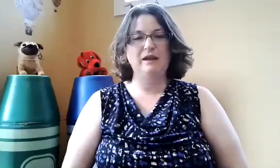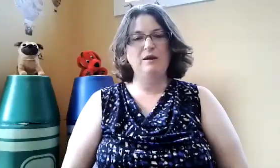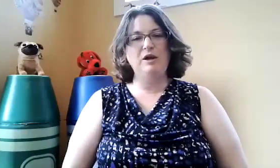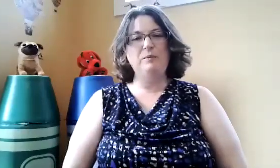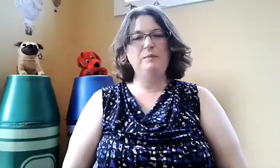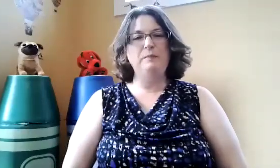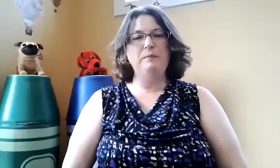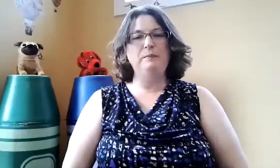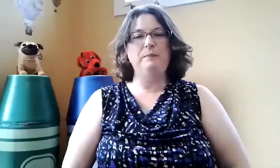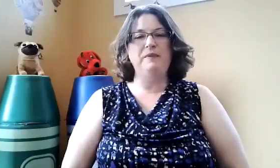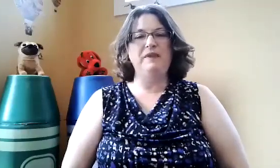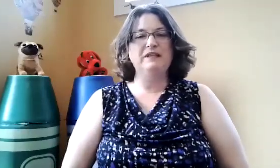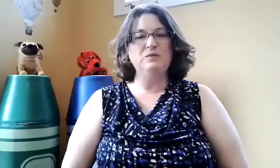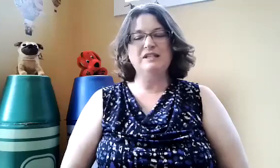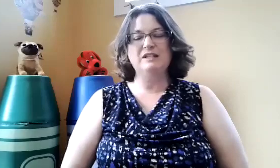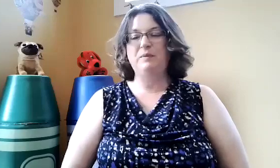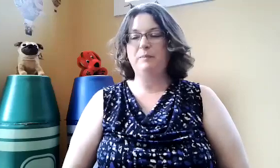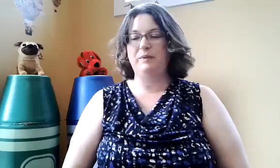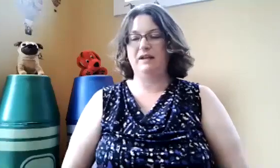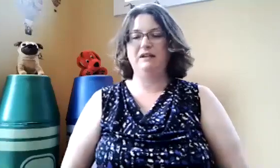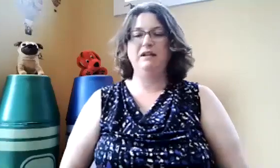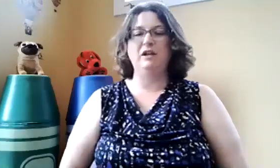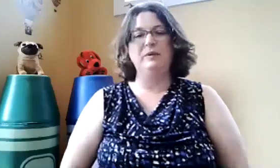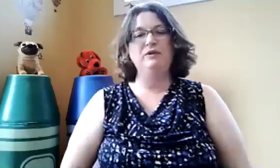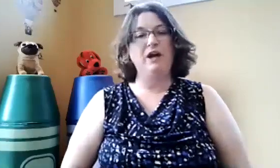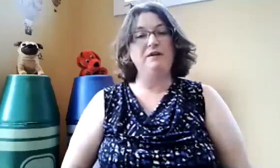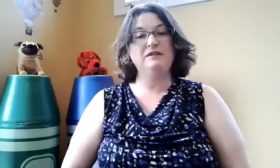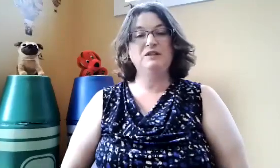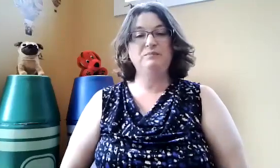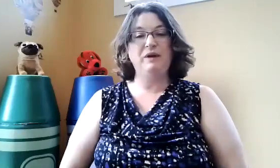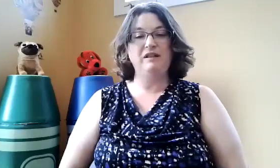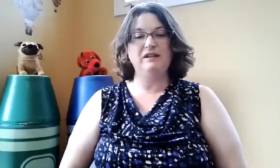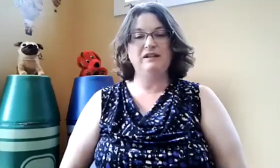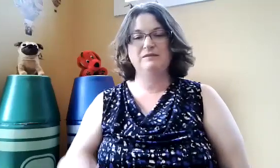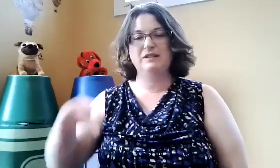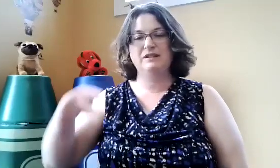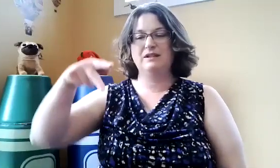Next one is puppy. Now puppy, you have to spell it. So P